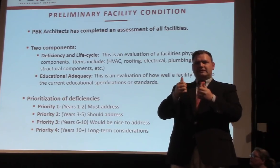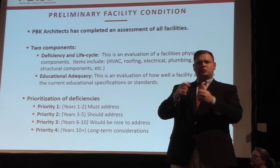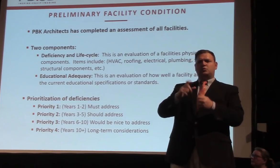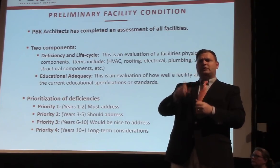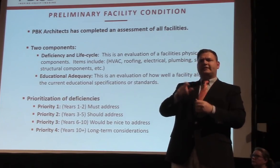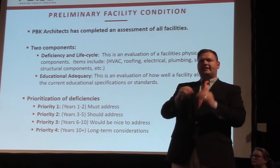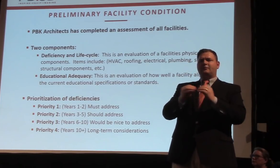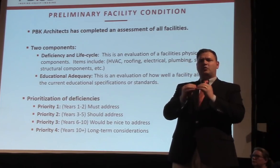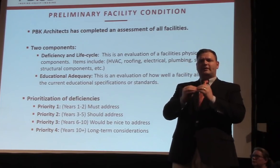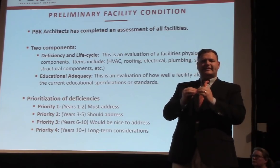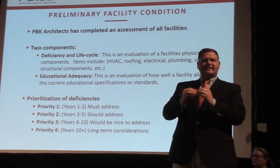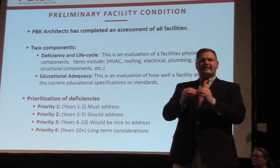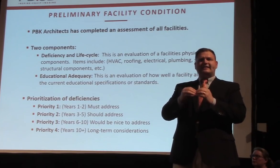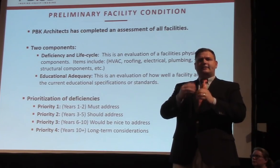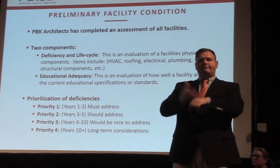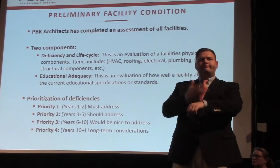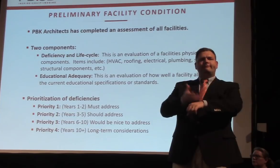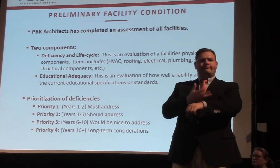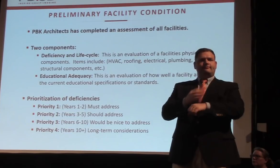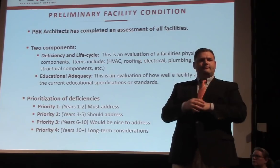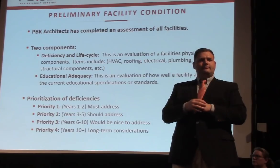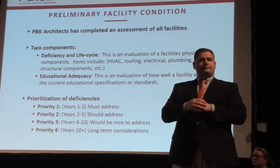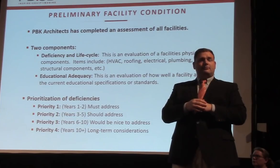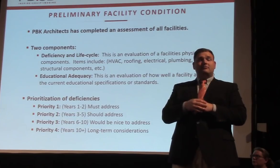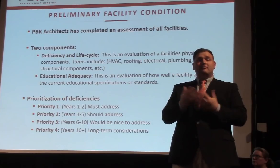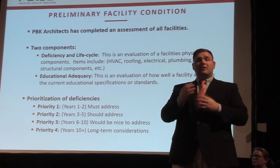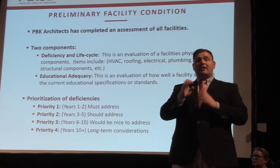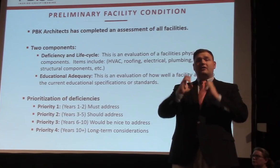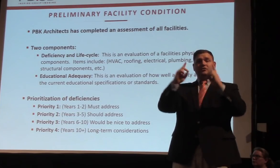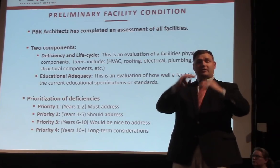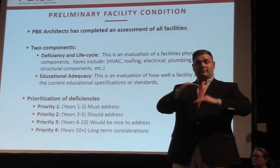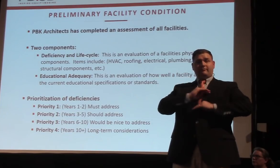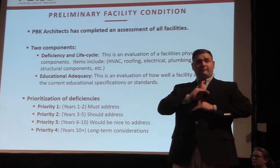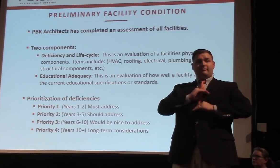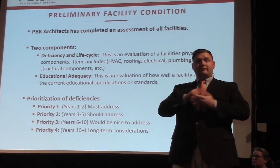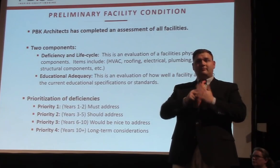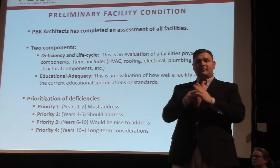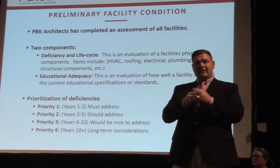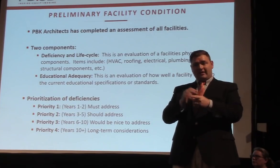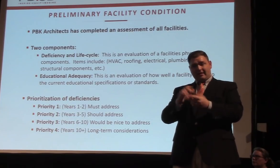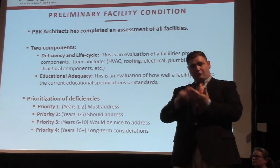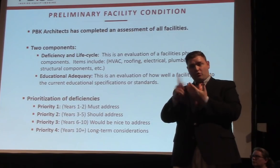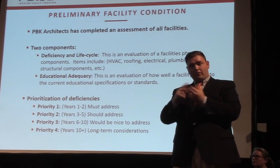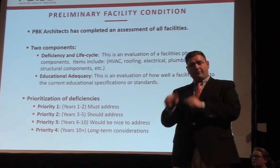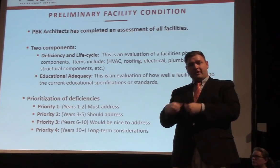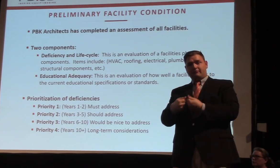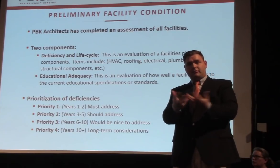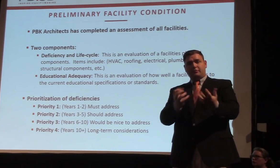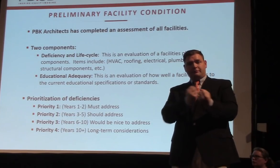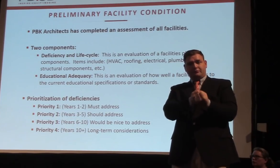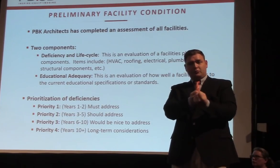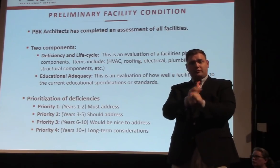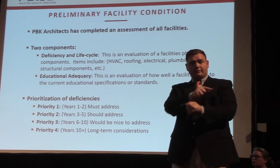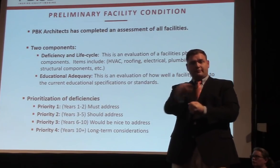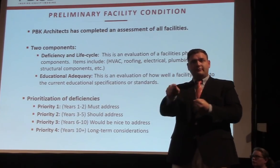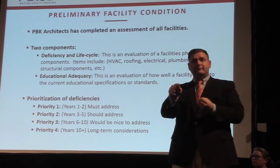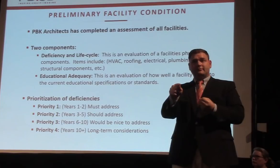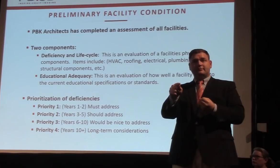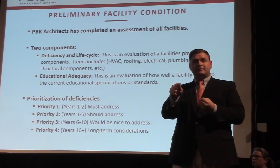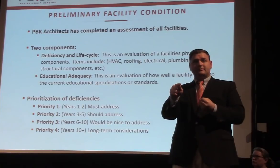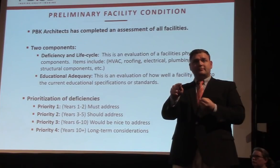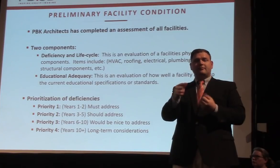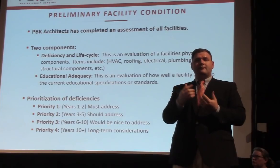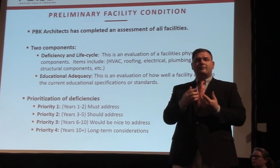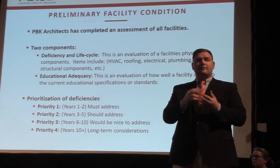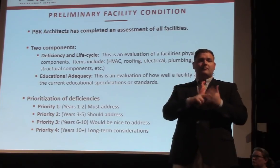But the educational adequacy, again, is a measure of how well the facility can deliver the program. And we don't have, there's no combination of life